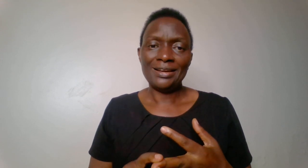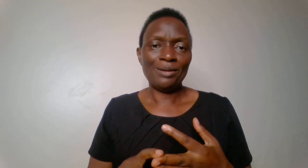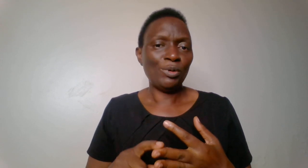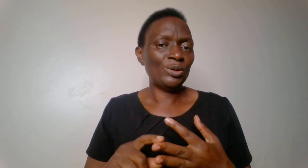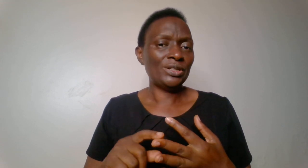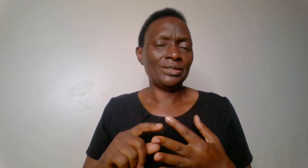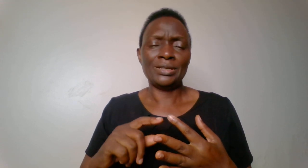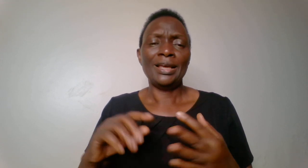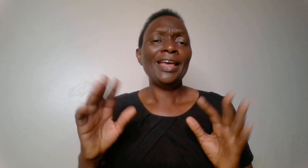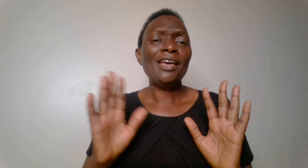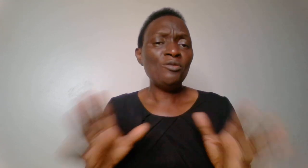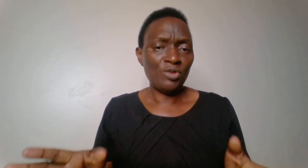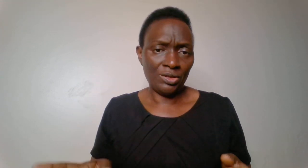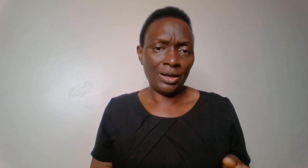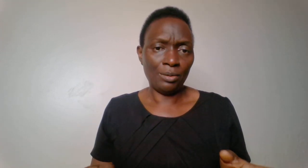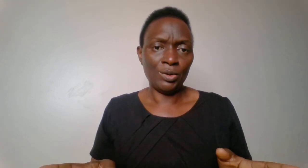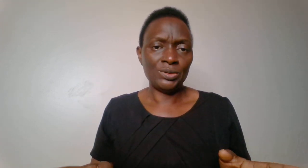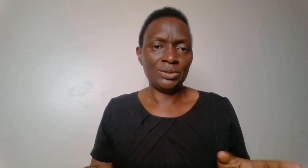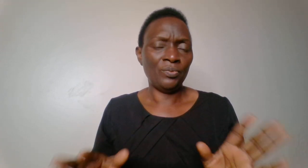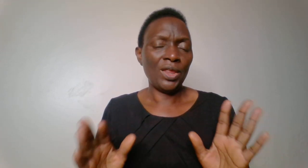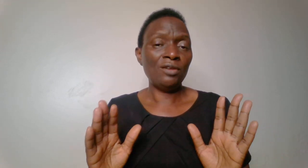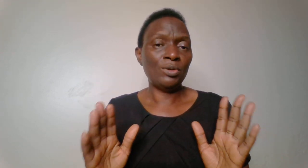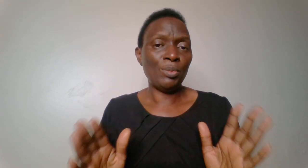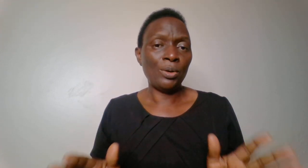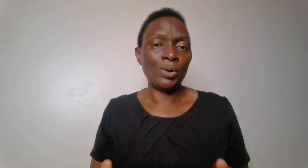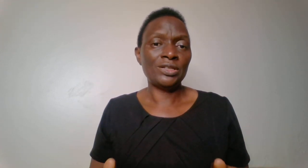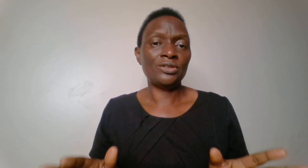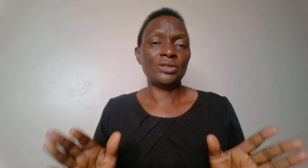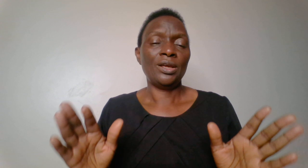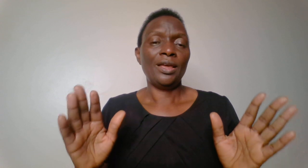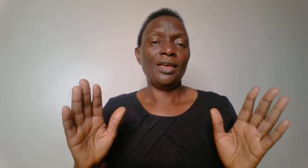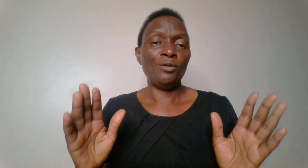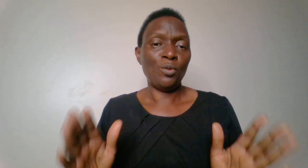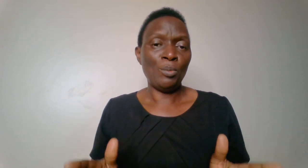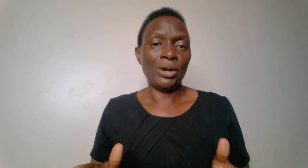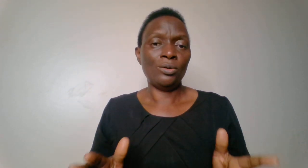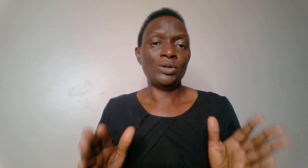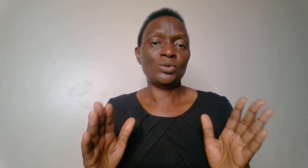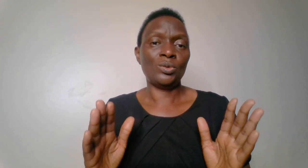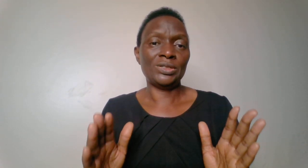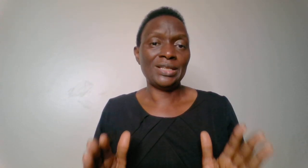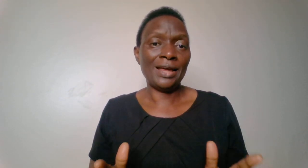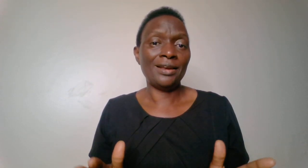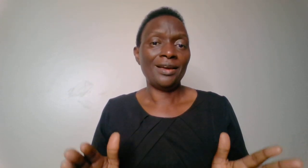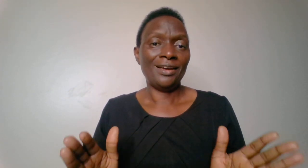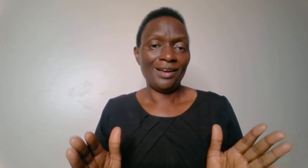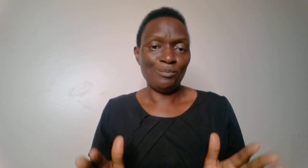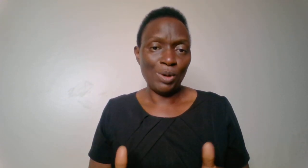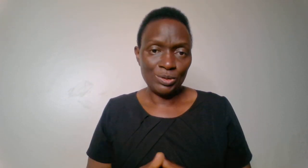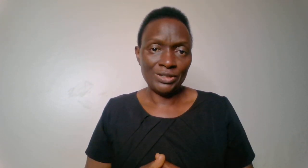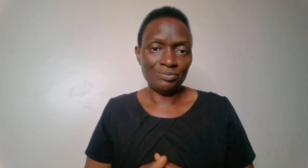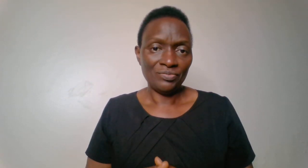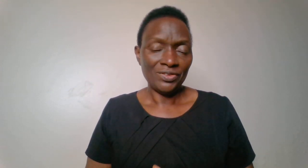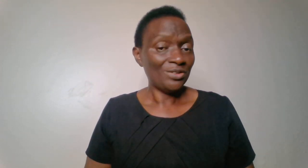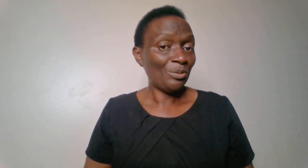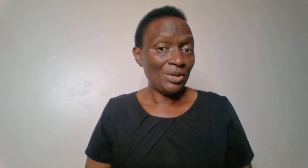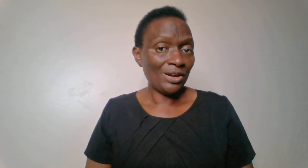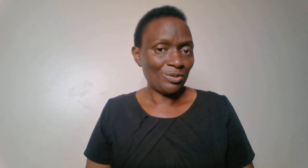about his, everything about him. Every man wants a woman who is concerned about him. So be that